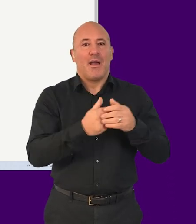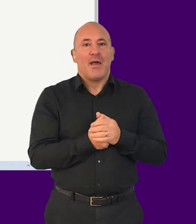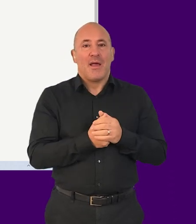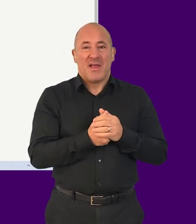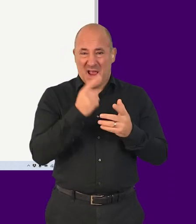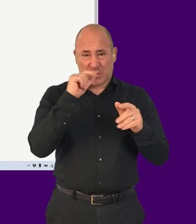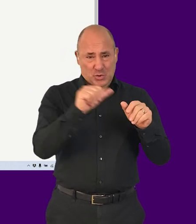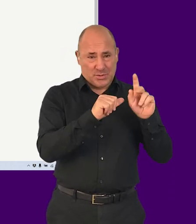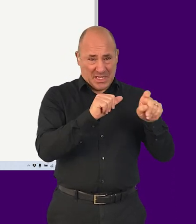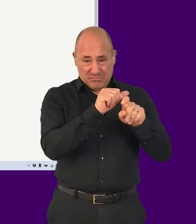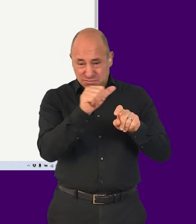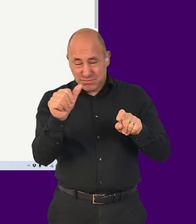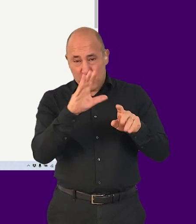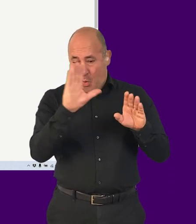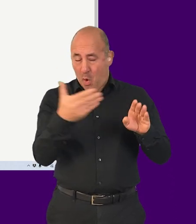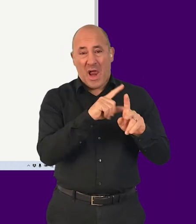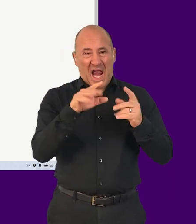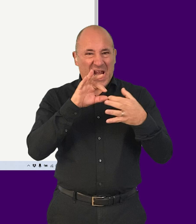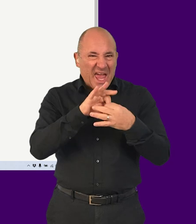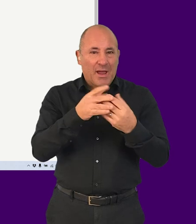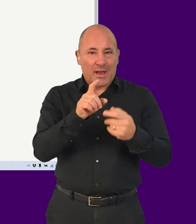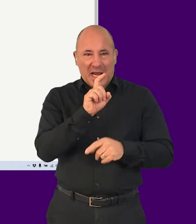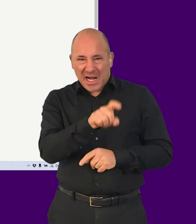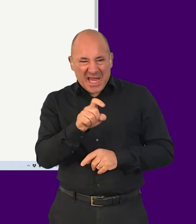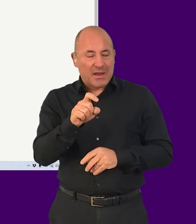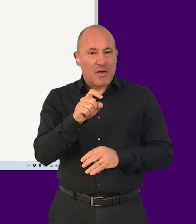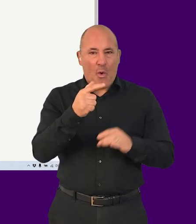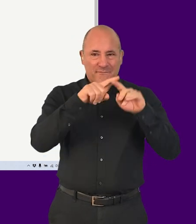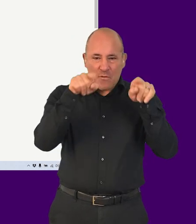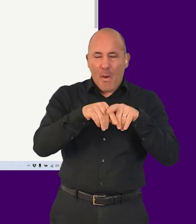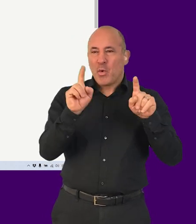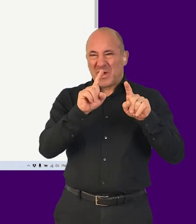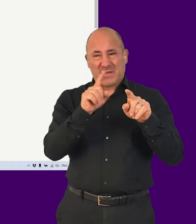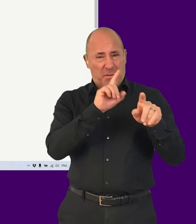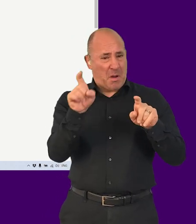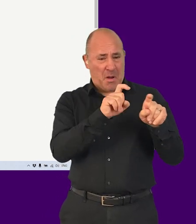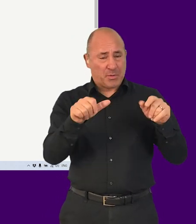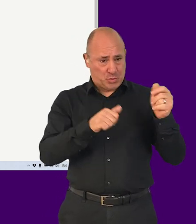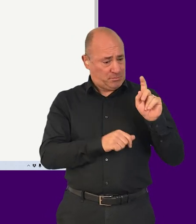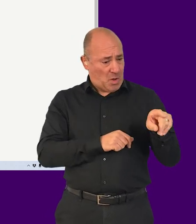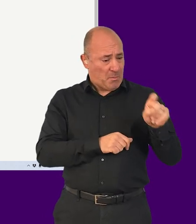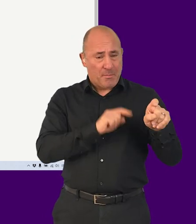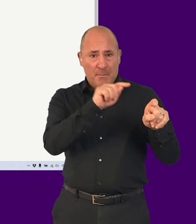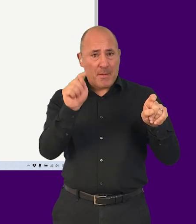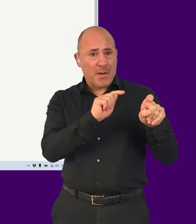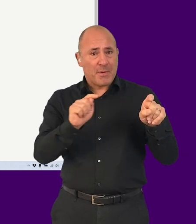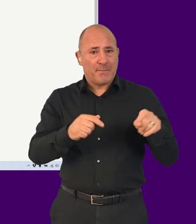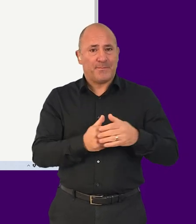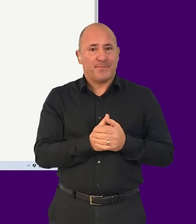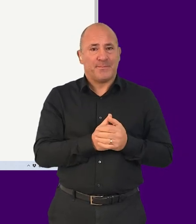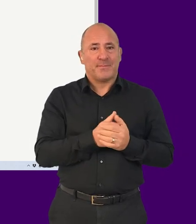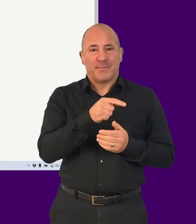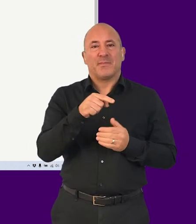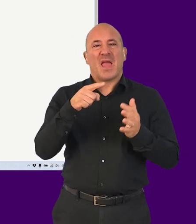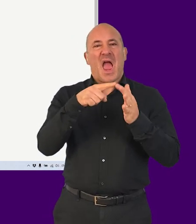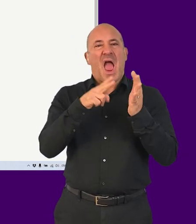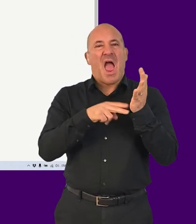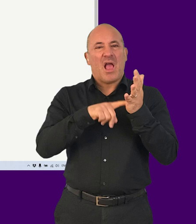actionable controls such as links, buttons and form fields. Pressing the Enter key or space bar should